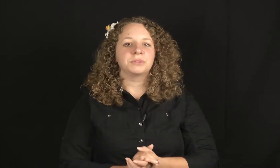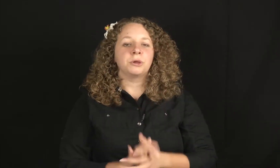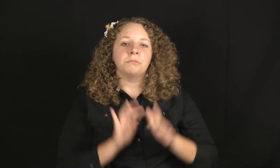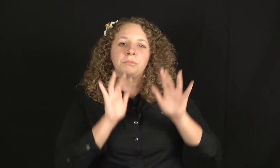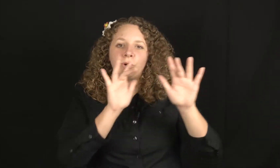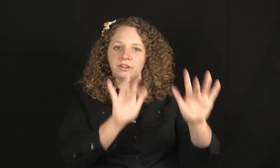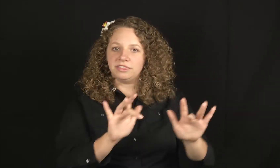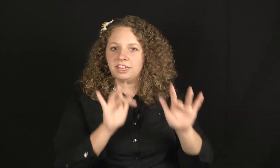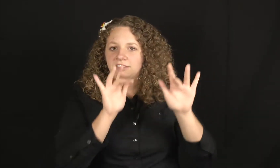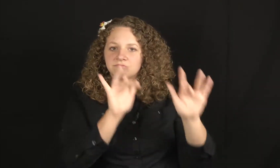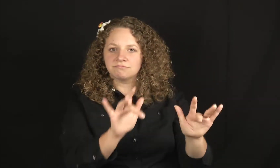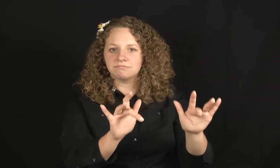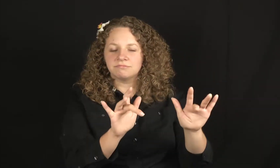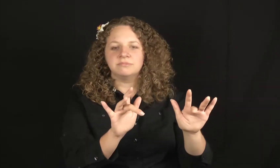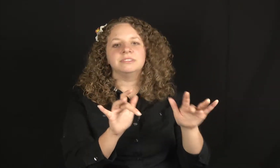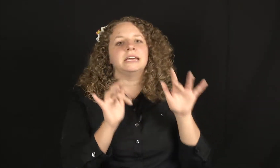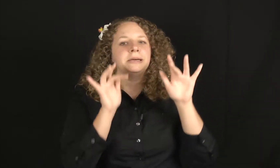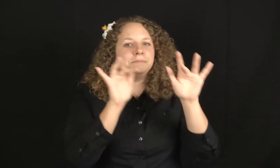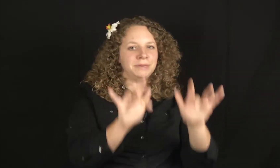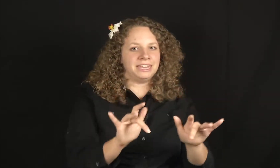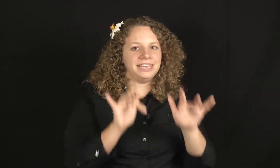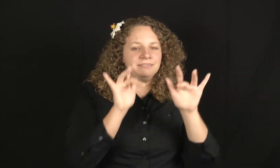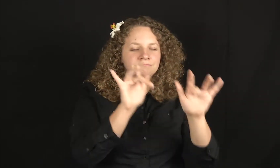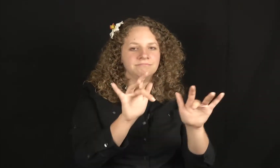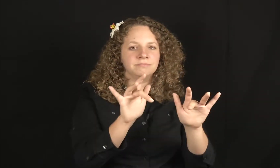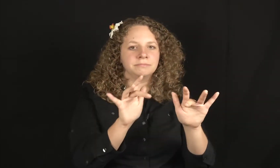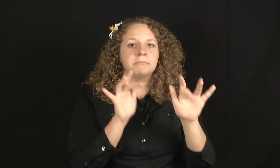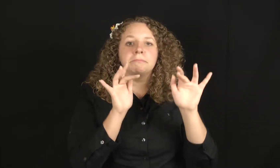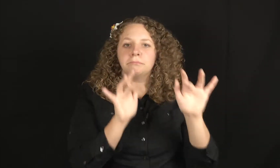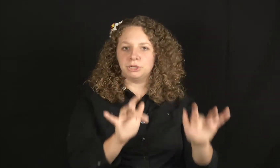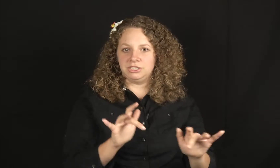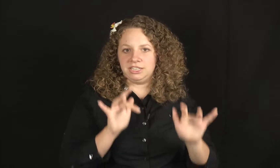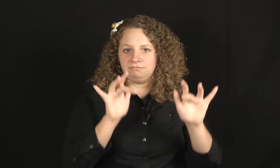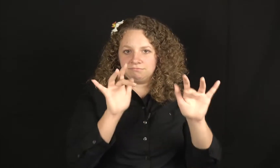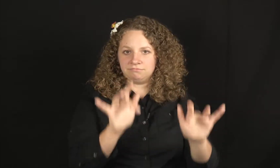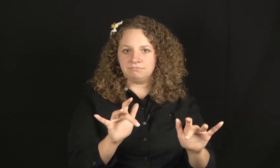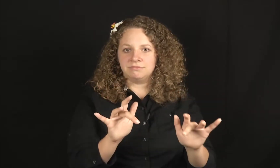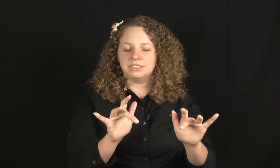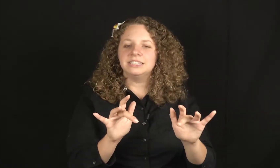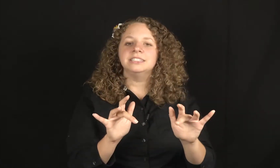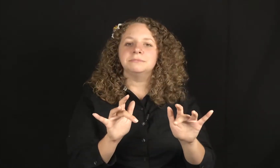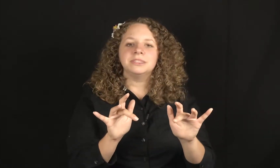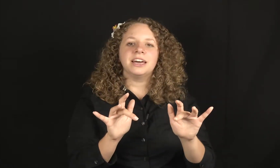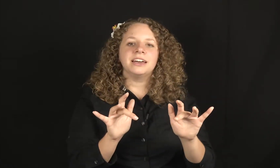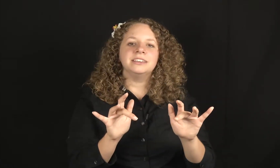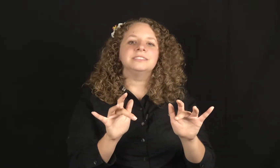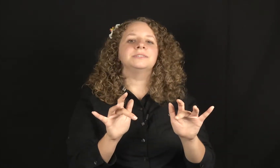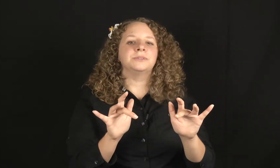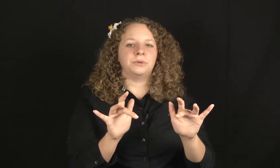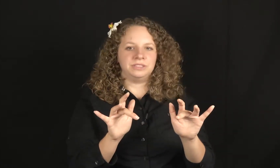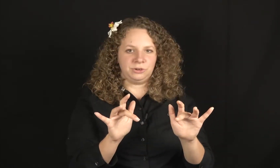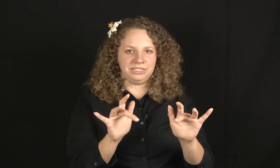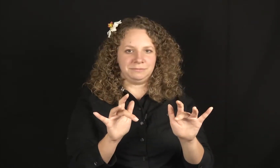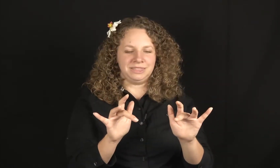Poor thing. Pity. Mercy. Sympathize, or sympathy.